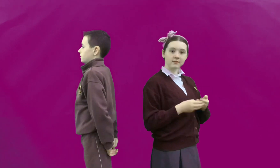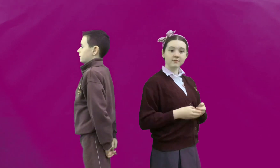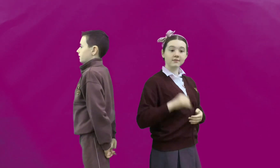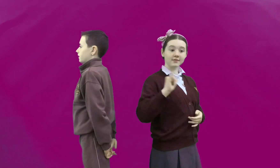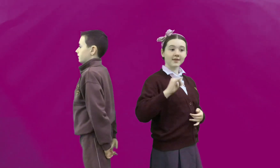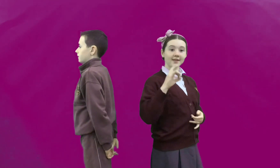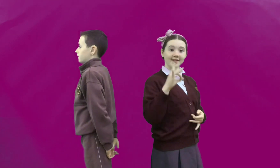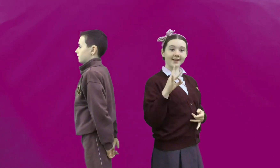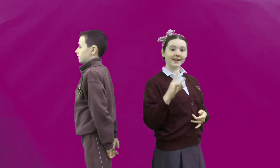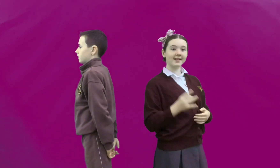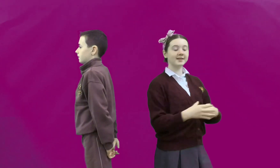Yeah, okay.